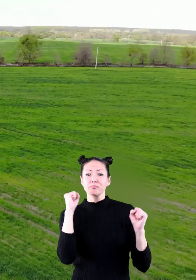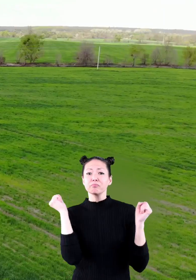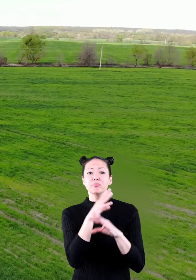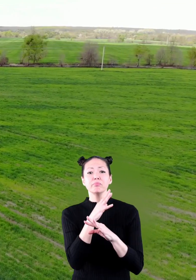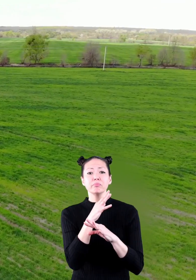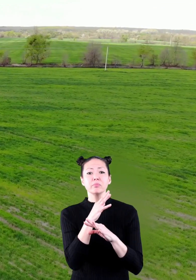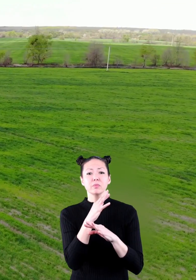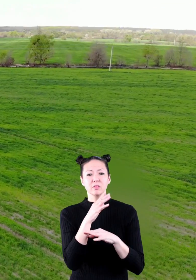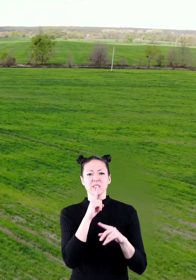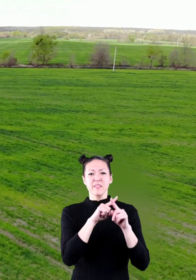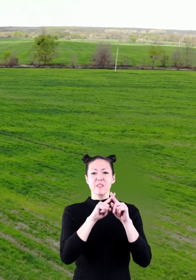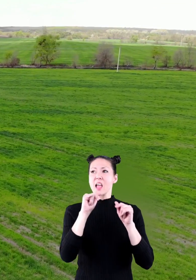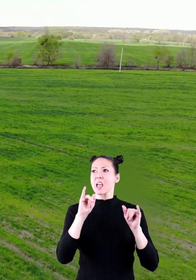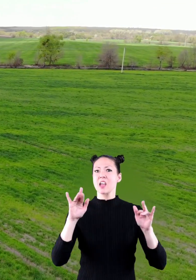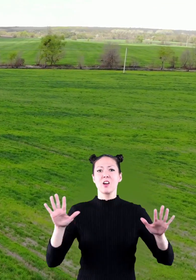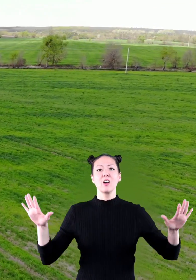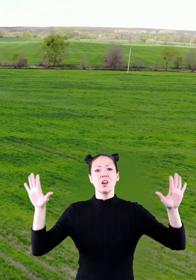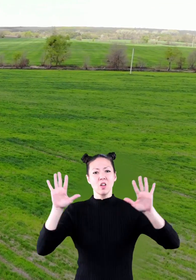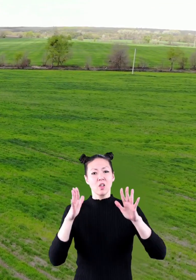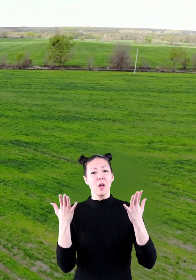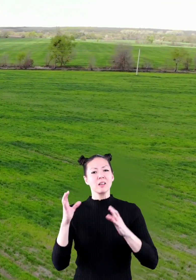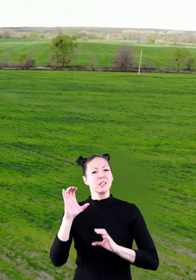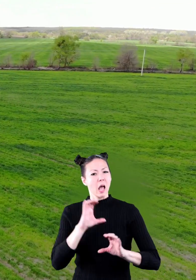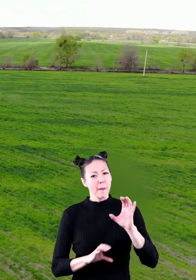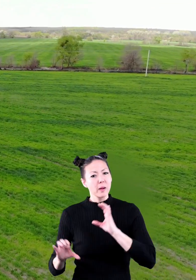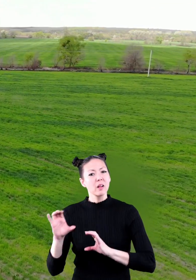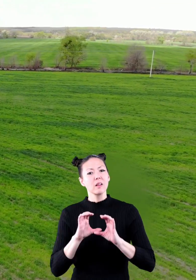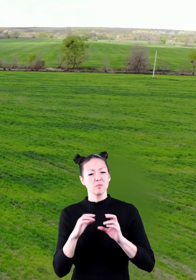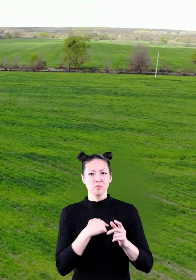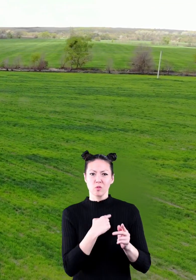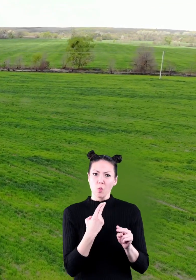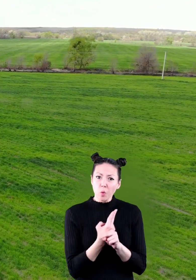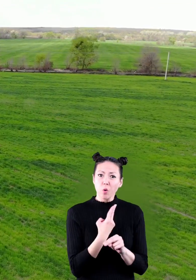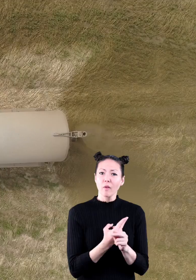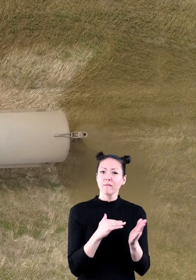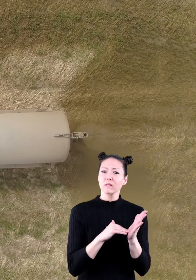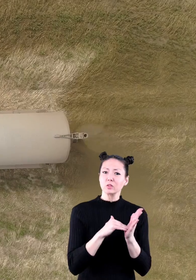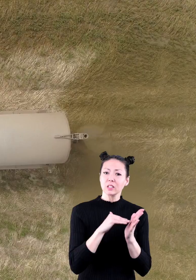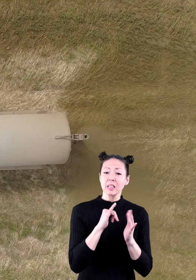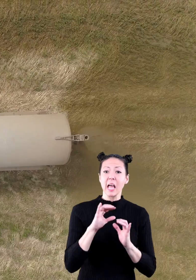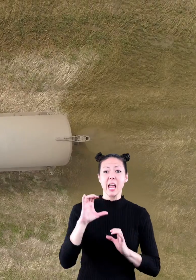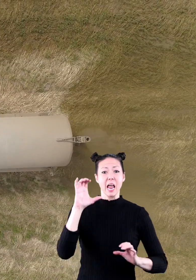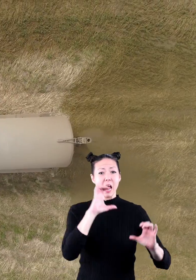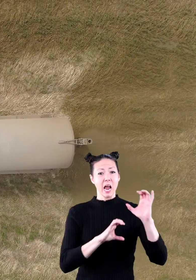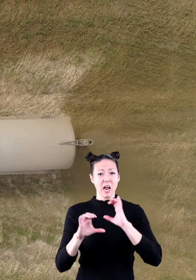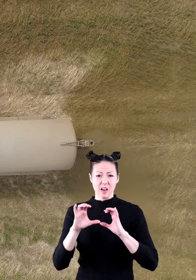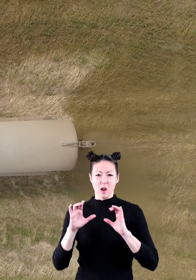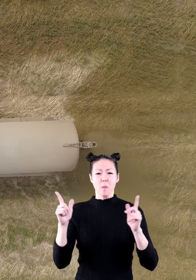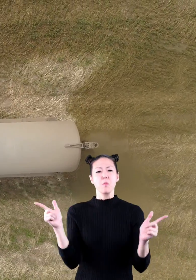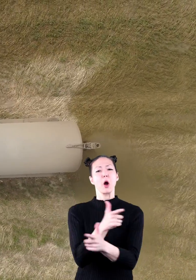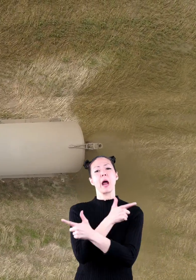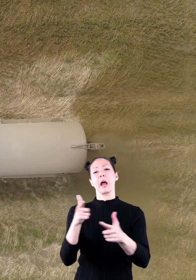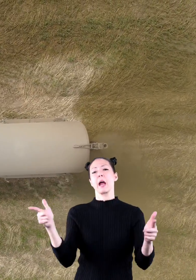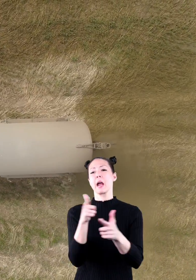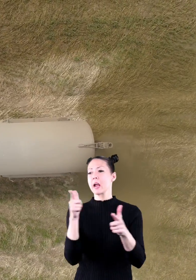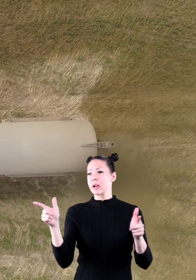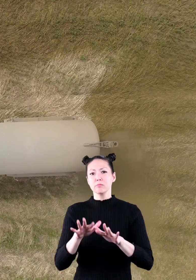way our air becomes polluted is through chemicals that we use frequently. There are chemicals that are sprayed on things we eat